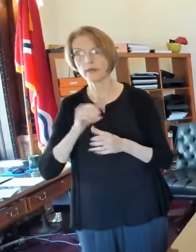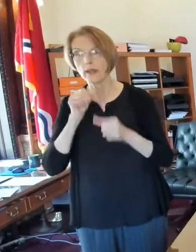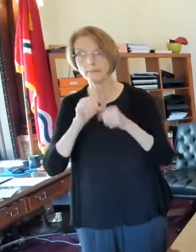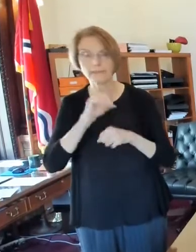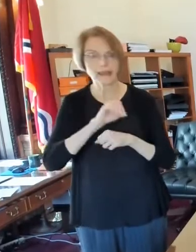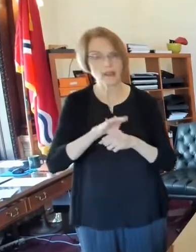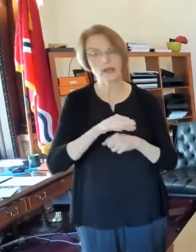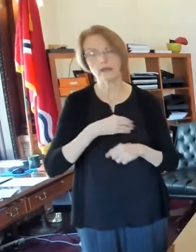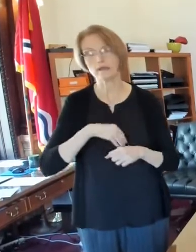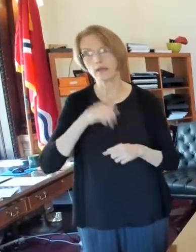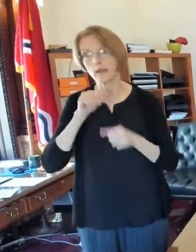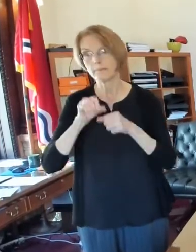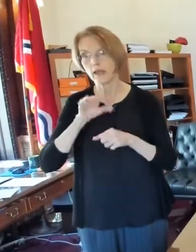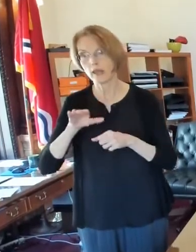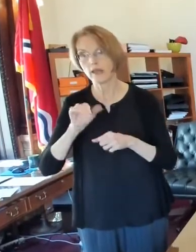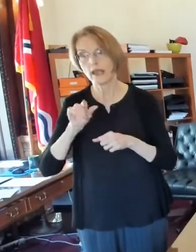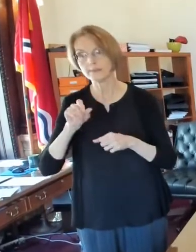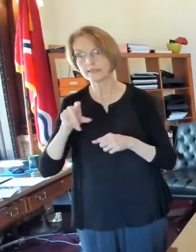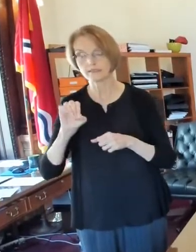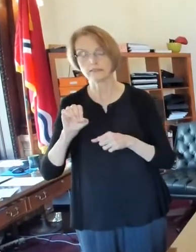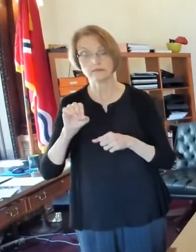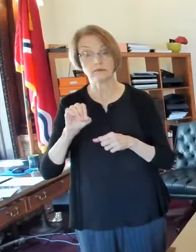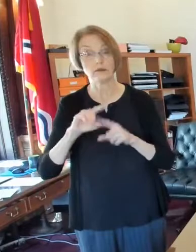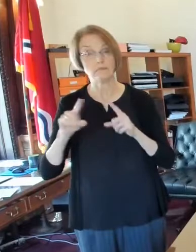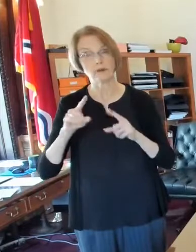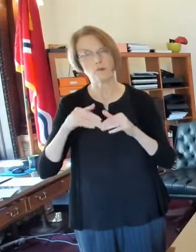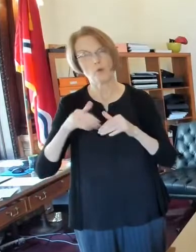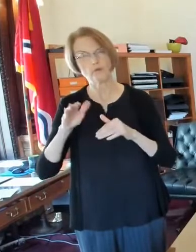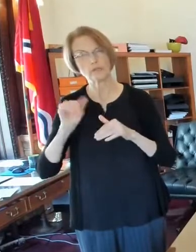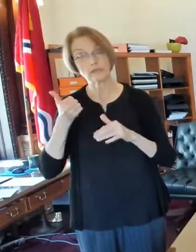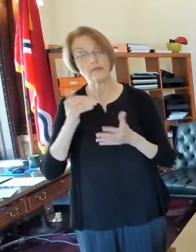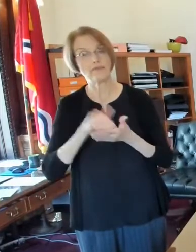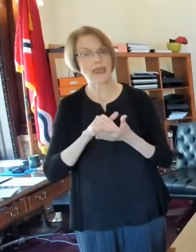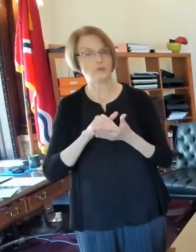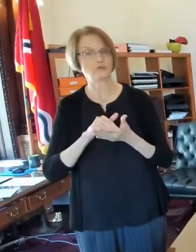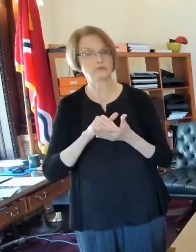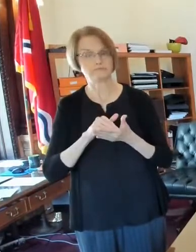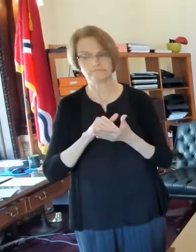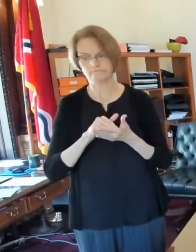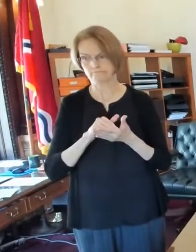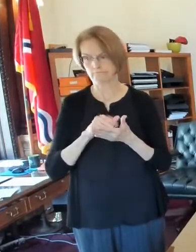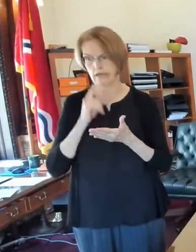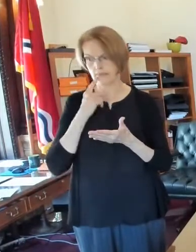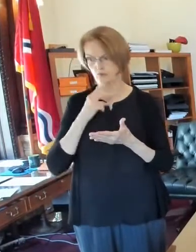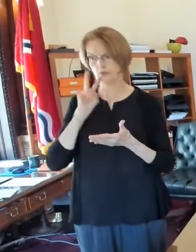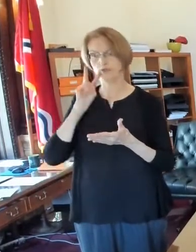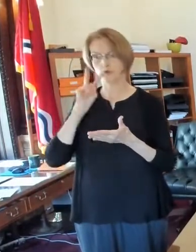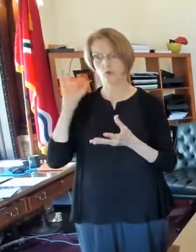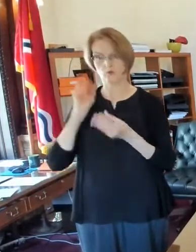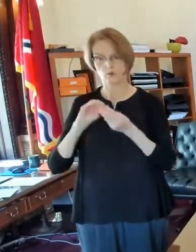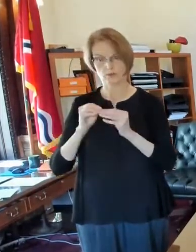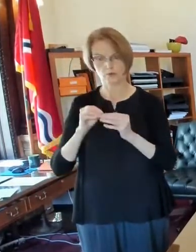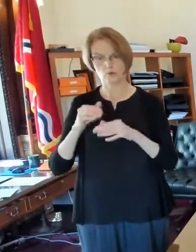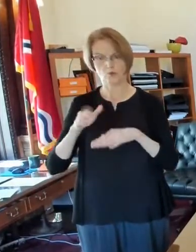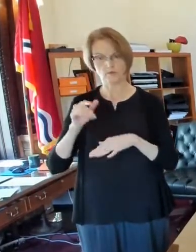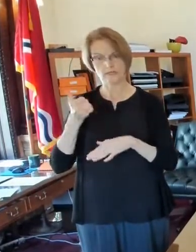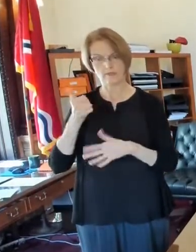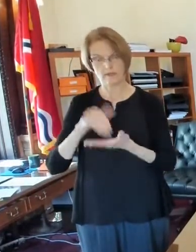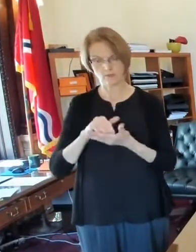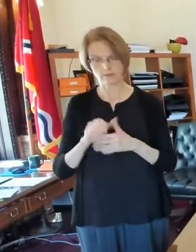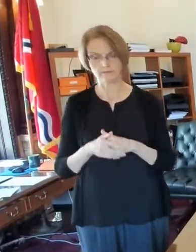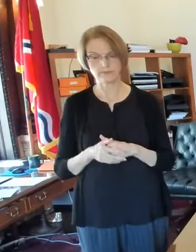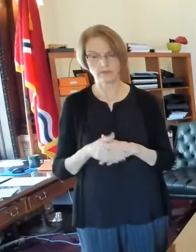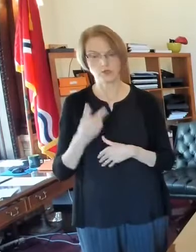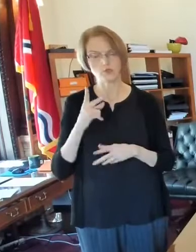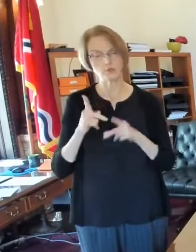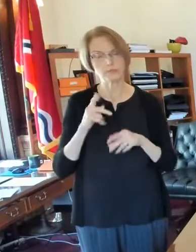absentee. So about 10, a little over 10,000 people. And this was a day or two, uh, old. A couple of folks submitted questions